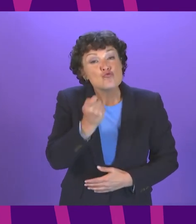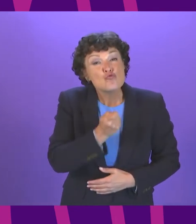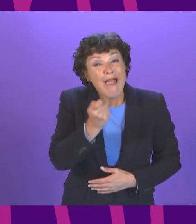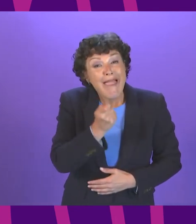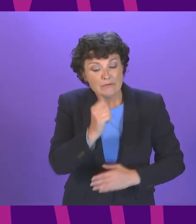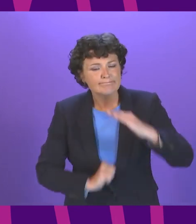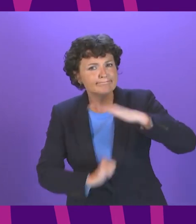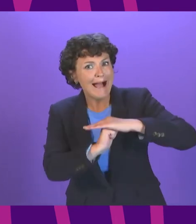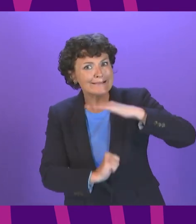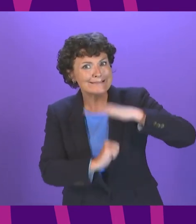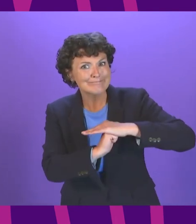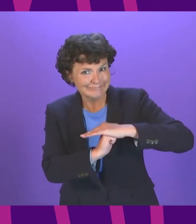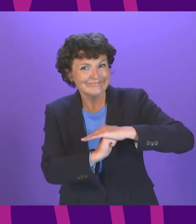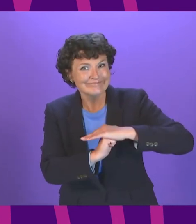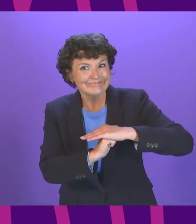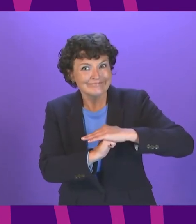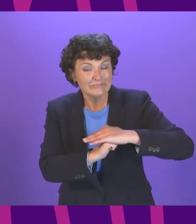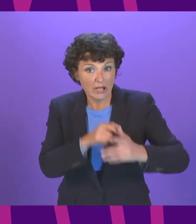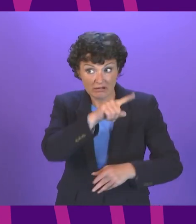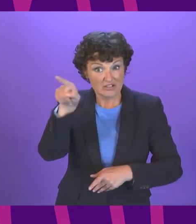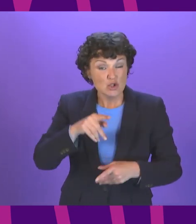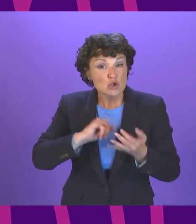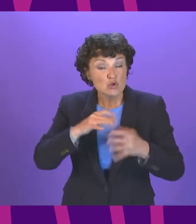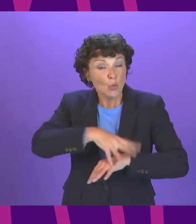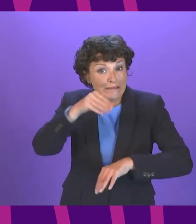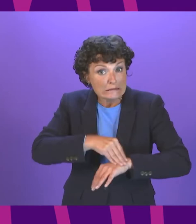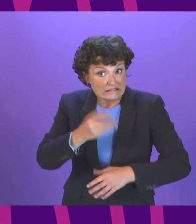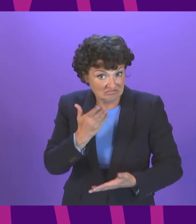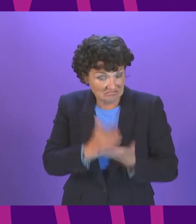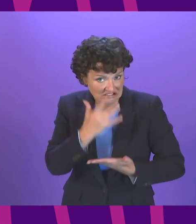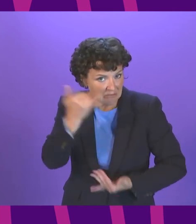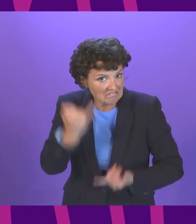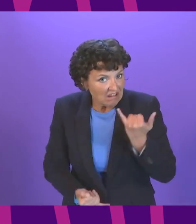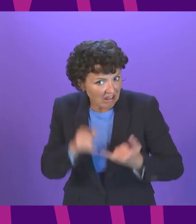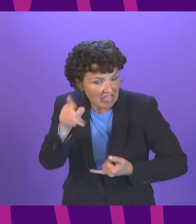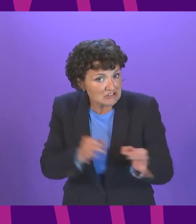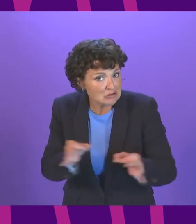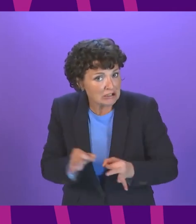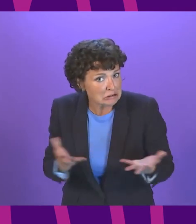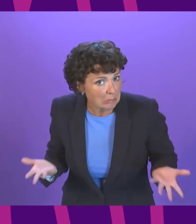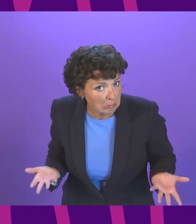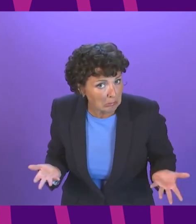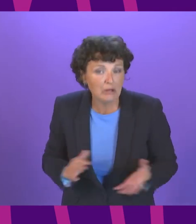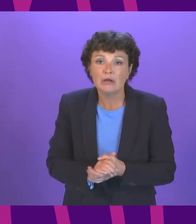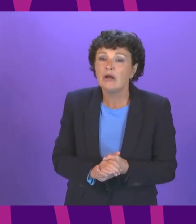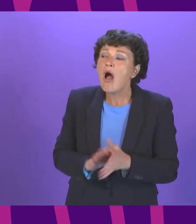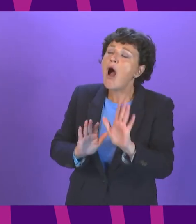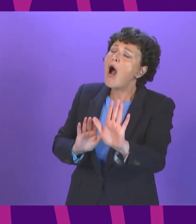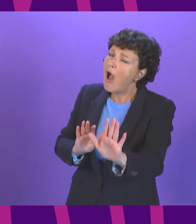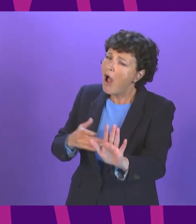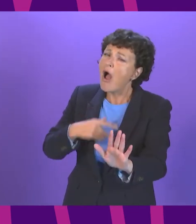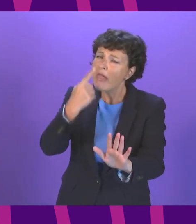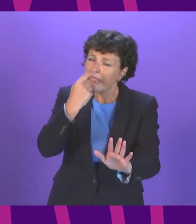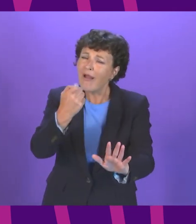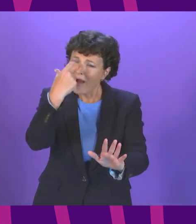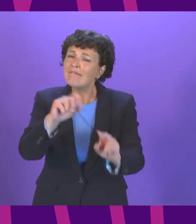and have only created a second hand market of sublet properties thank you Mark Russell I think there's international experience that shows that